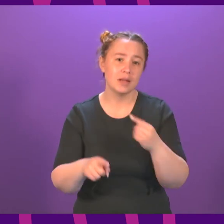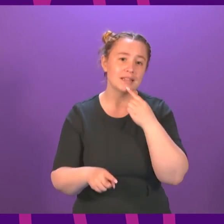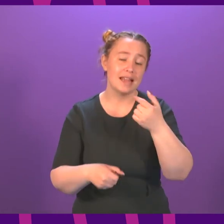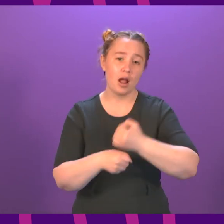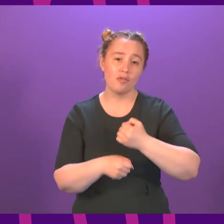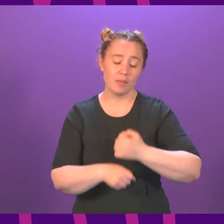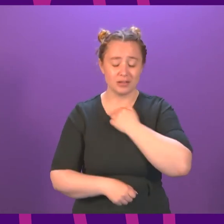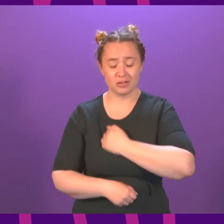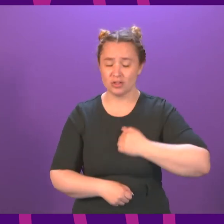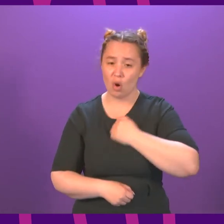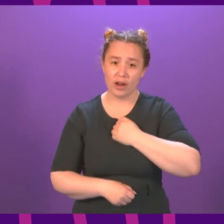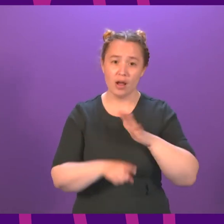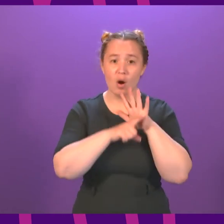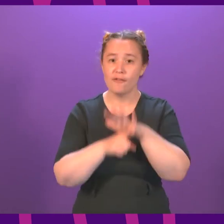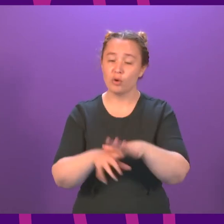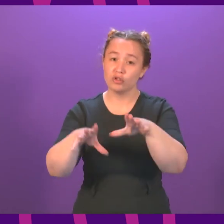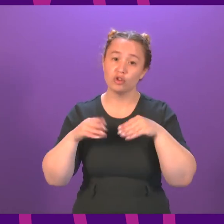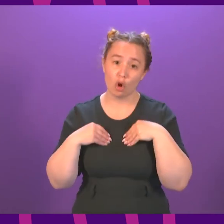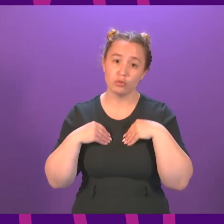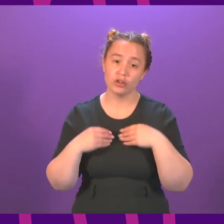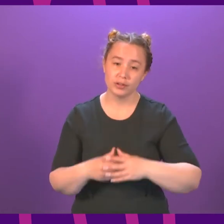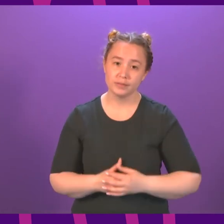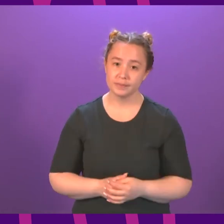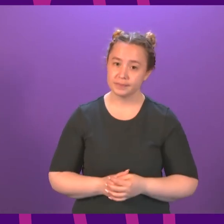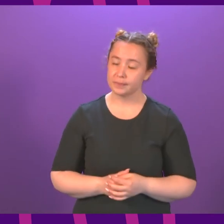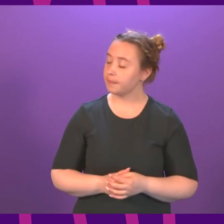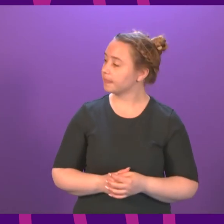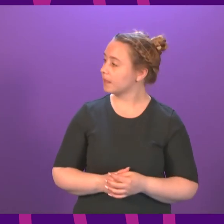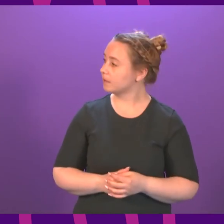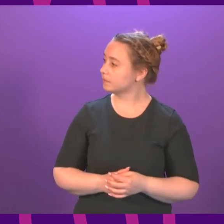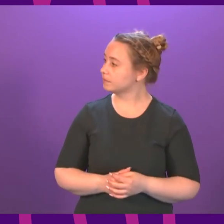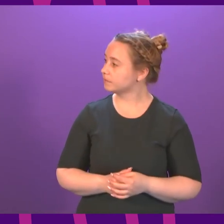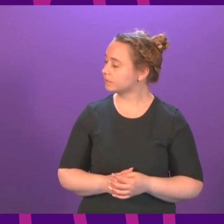Government apology for forced adoptions on behalf of our entire nation. First Minister.